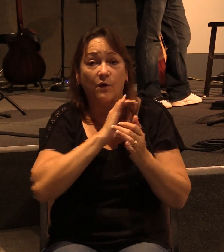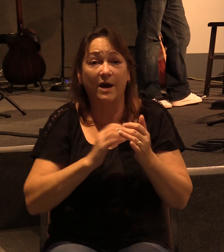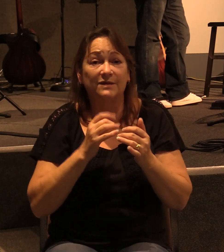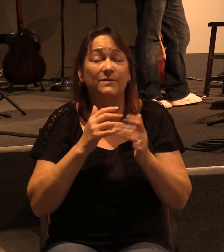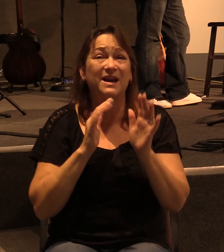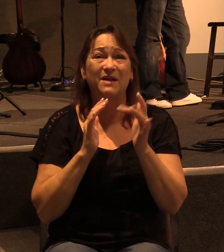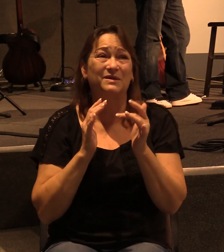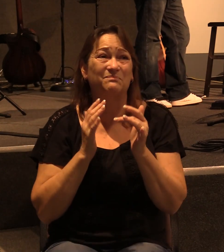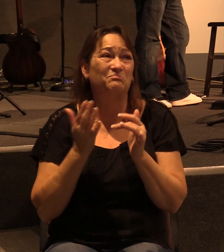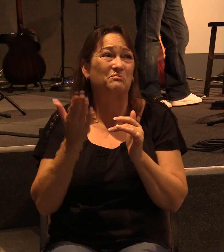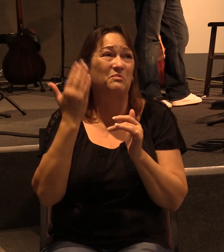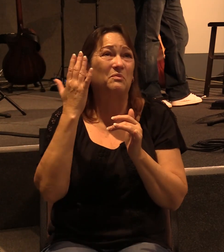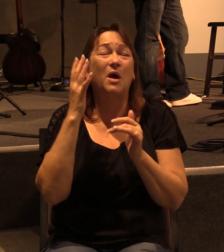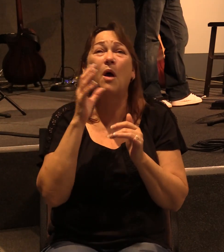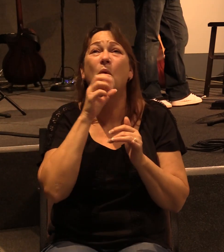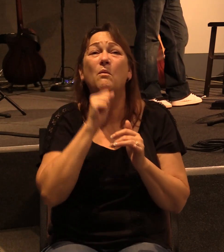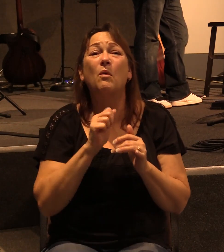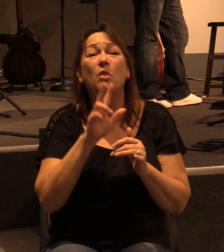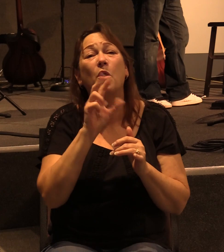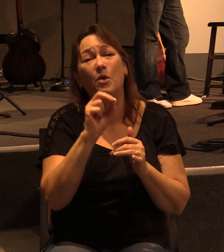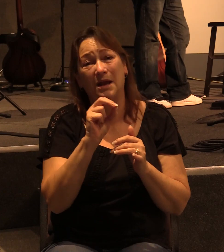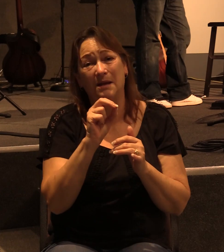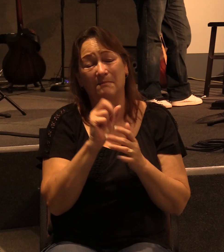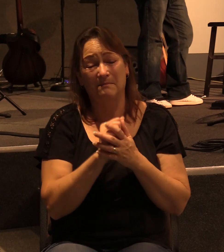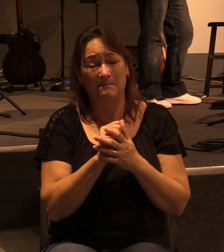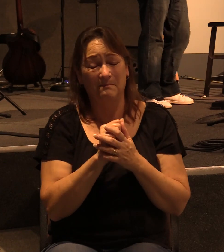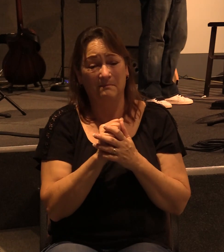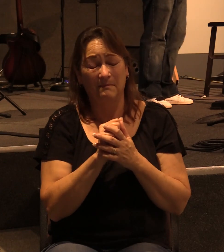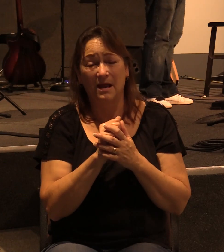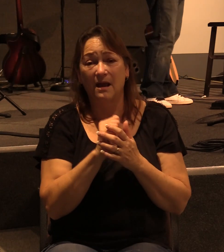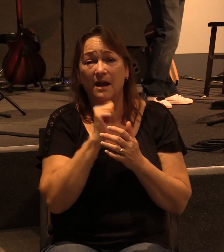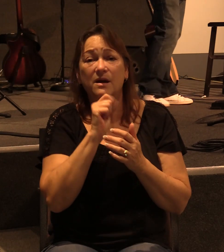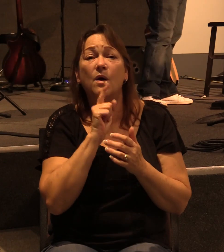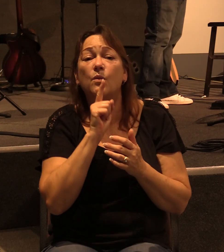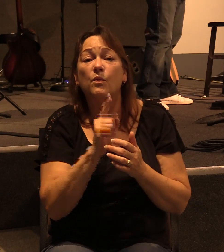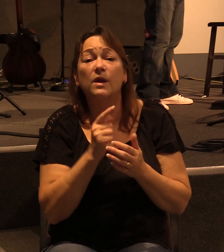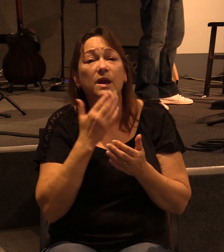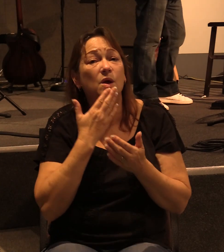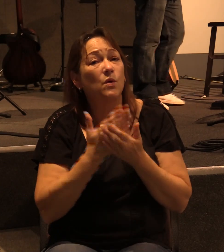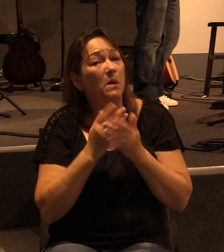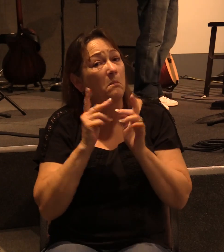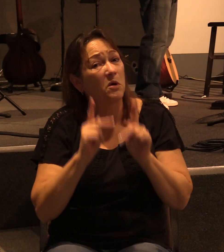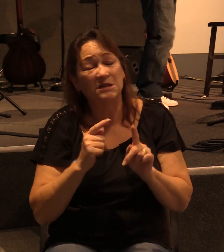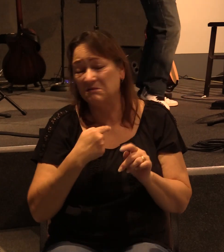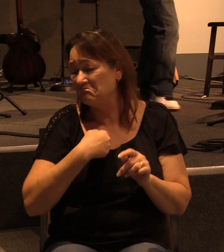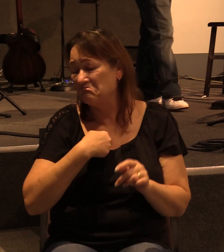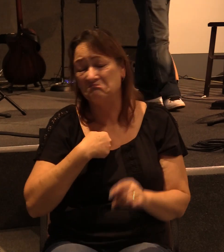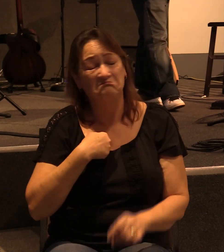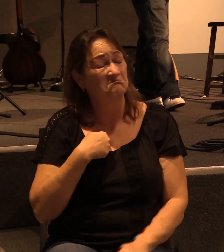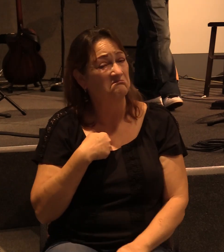my early 30s, and I was not really a good person, guys.